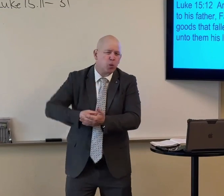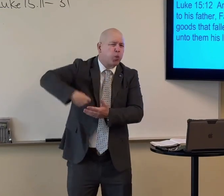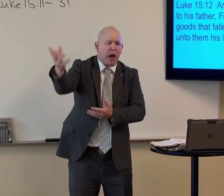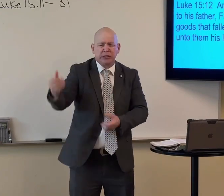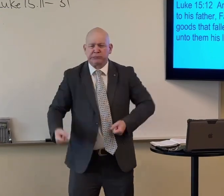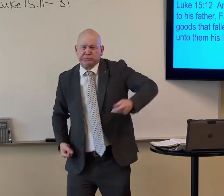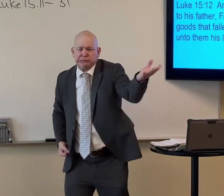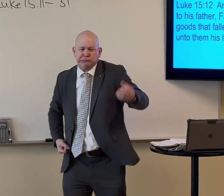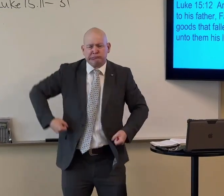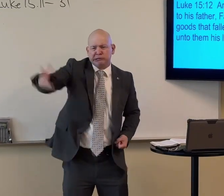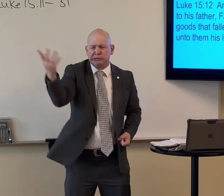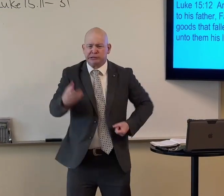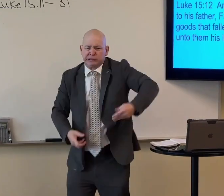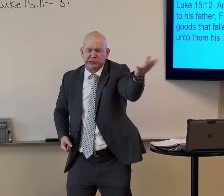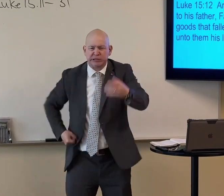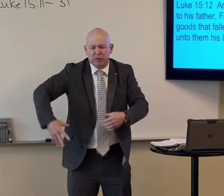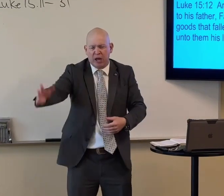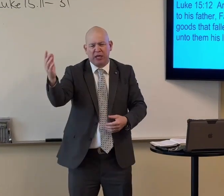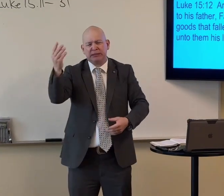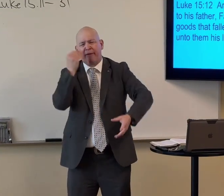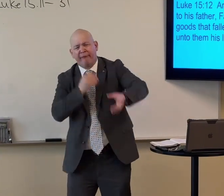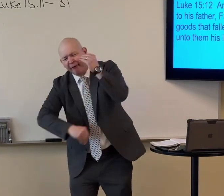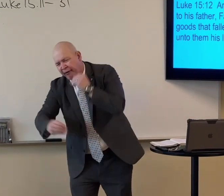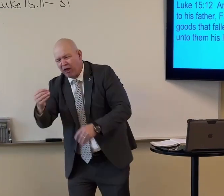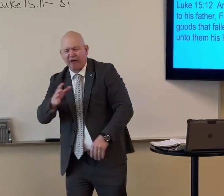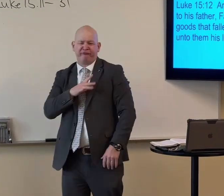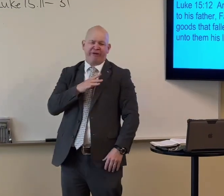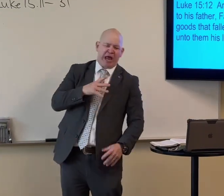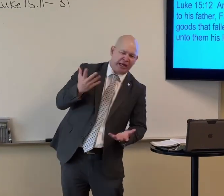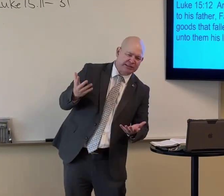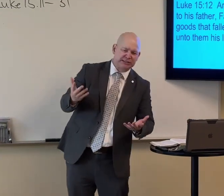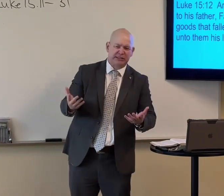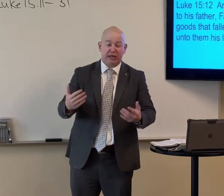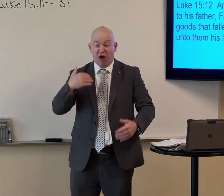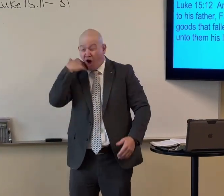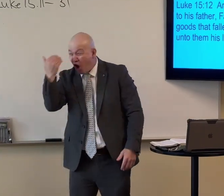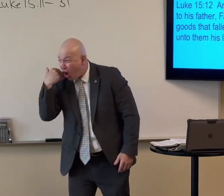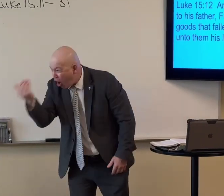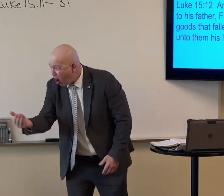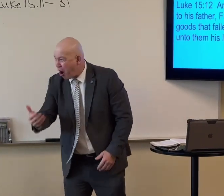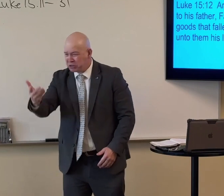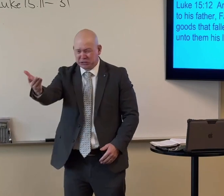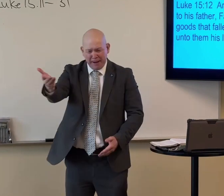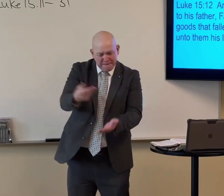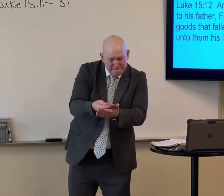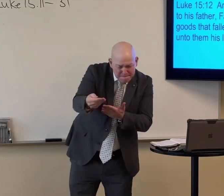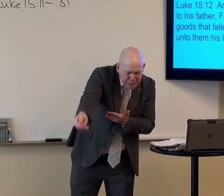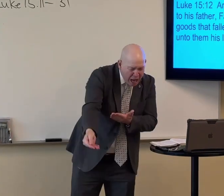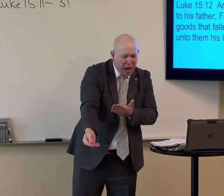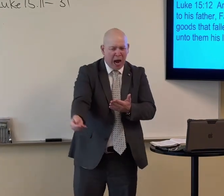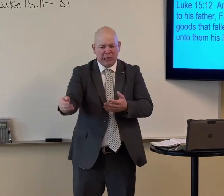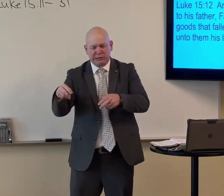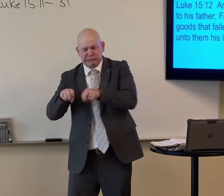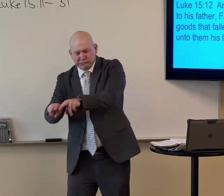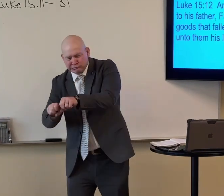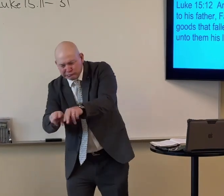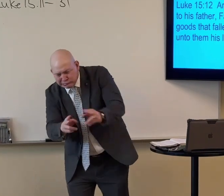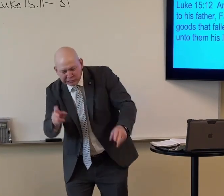another country. And he just wasted it all on, you know, frivolous living with harlots and parties